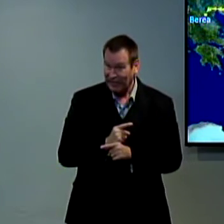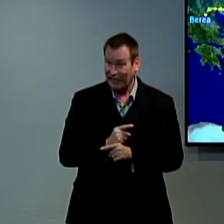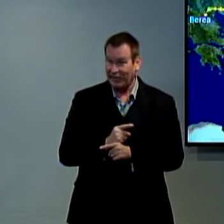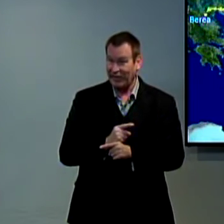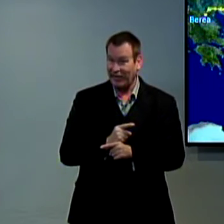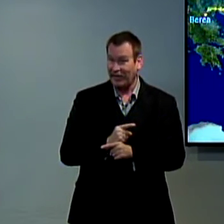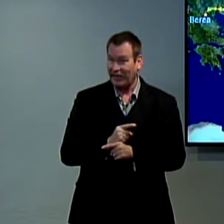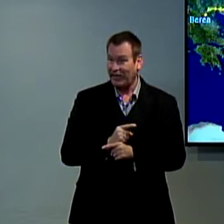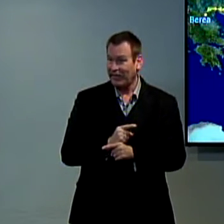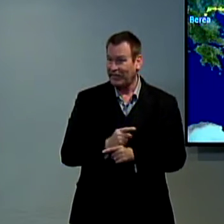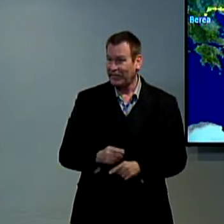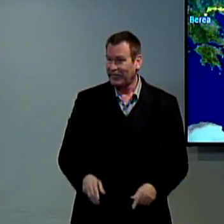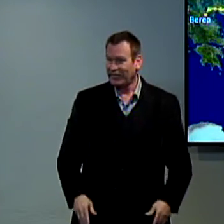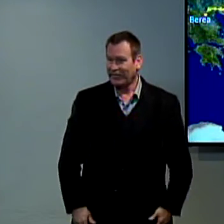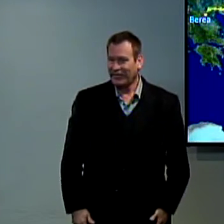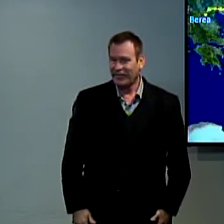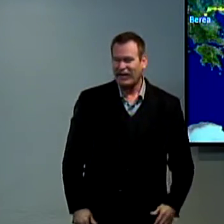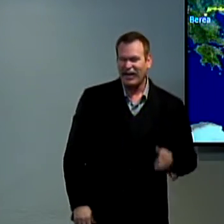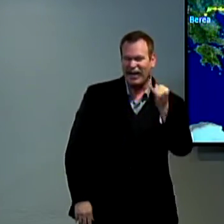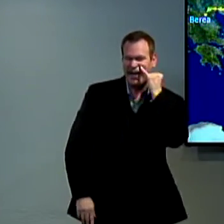we are to declare the gospel of Jesus Christ